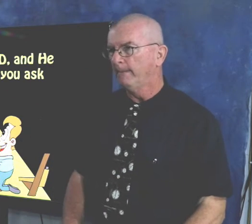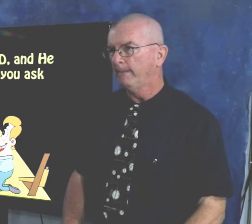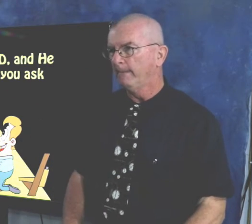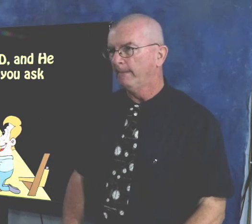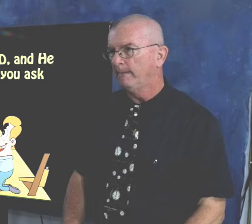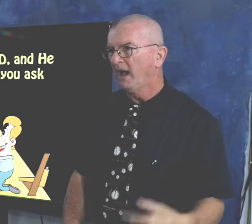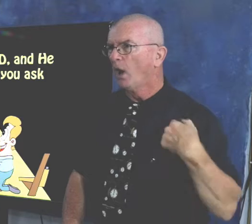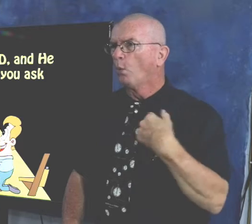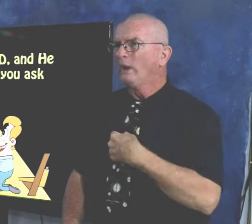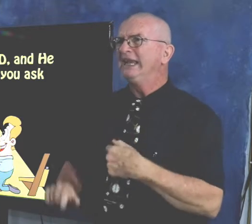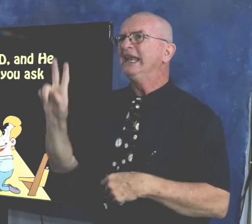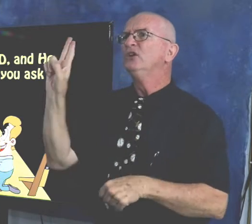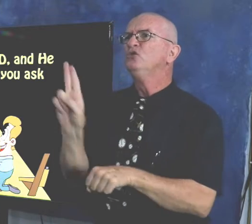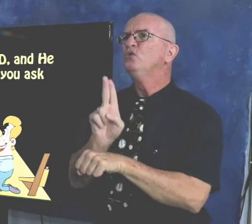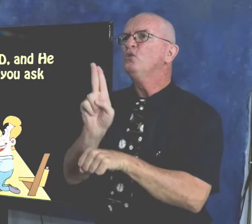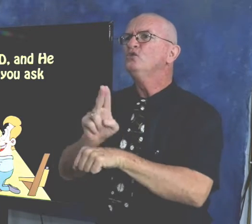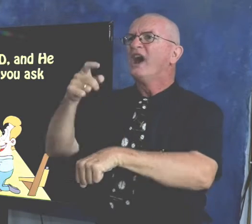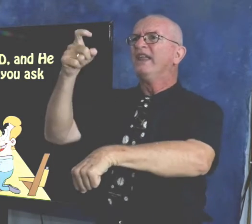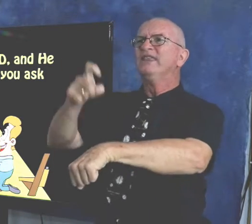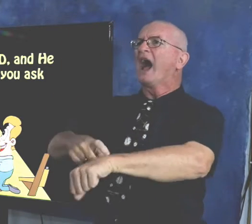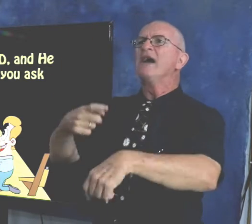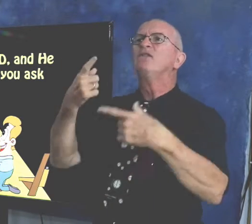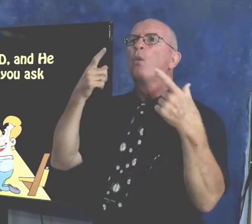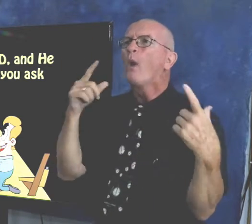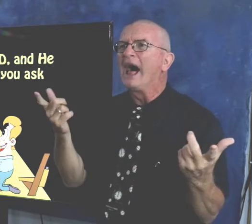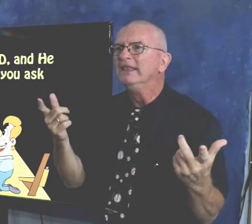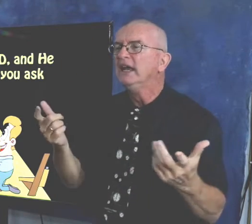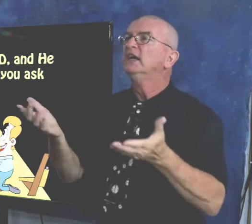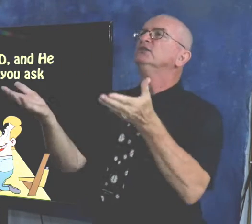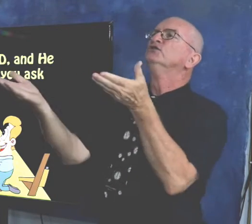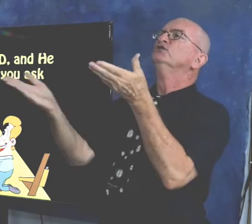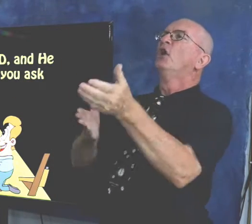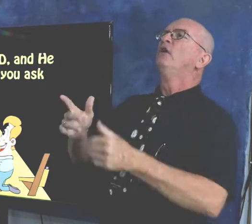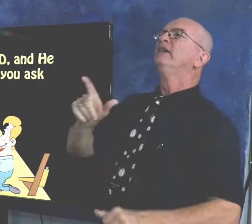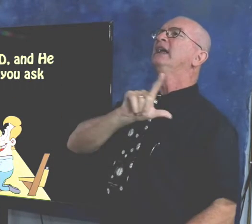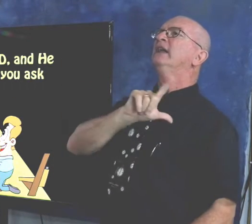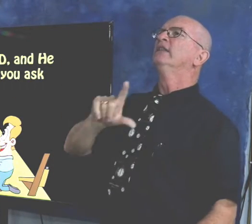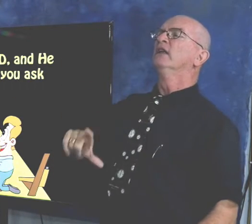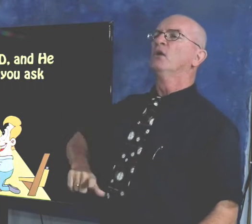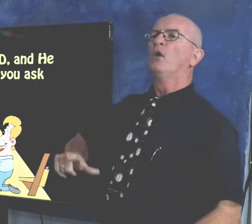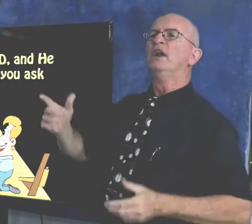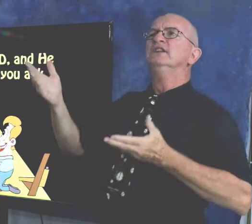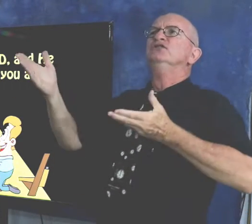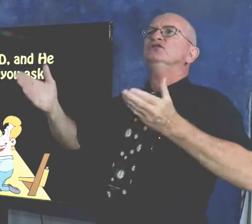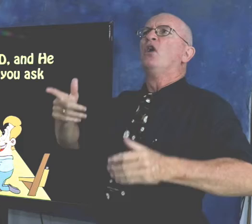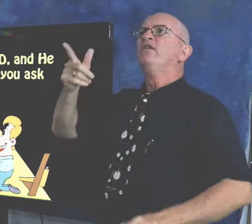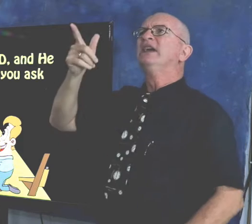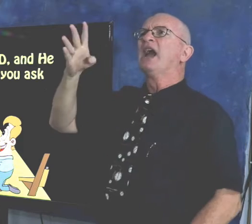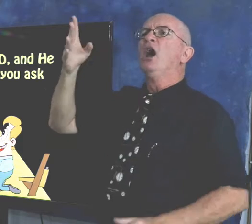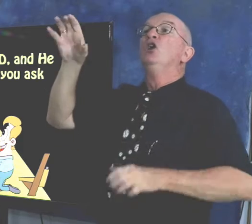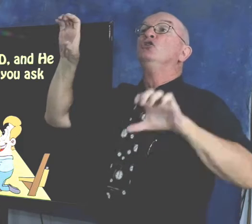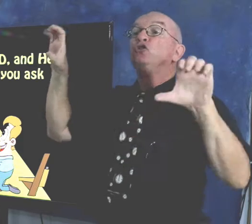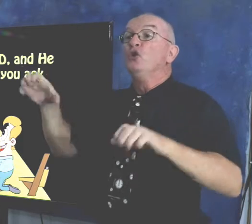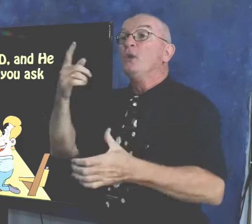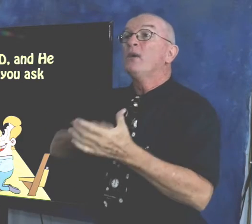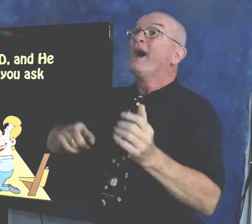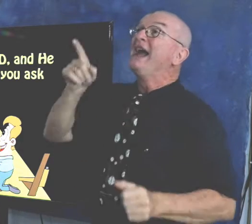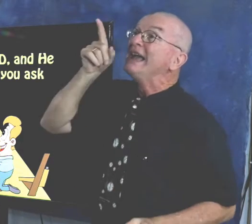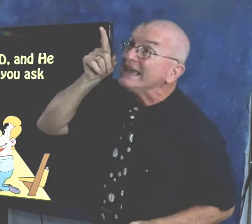it's a waste of time. We need to use our time for what? Serving the Lord. Serving God, doing